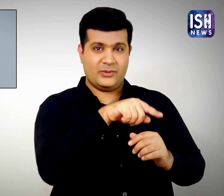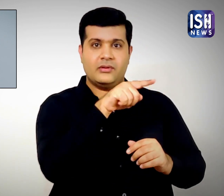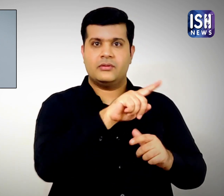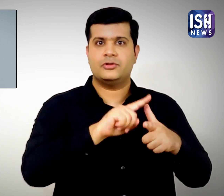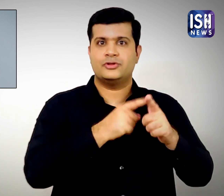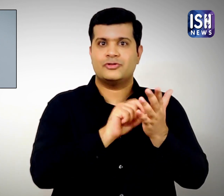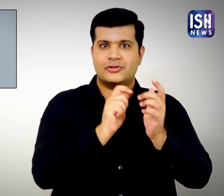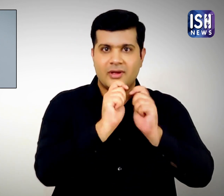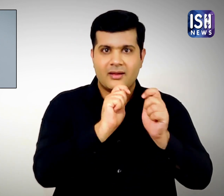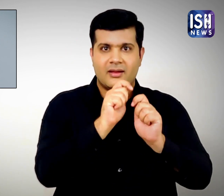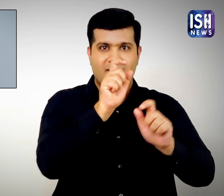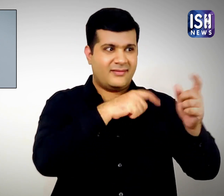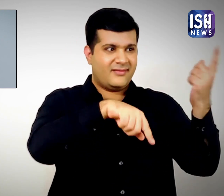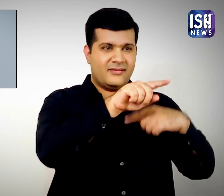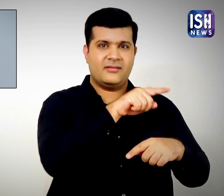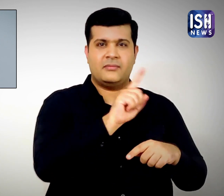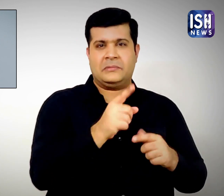safety of journalists amidst the violence.